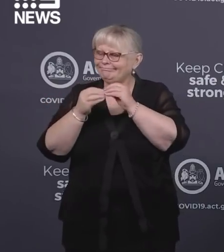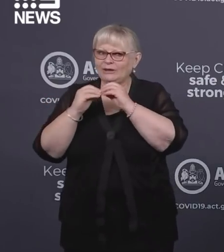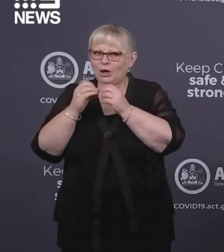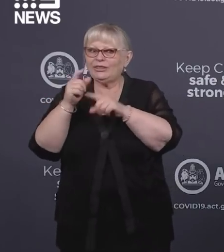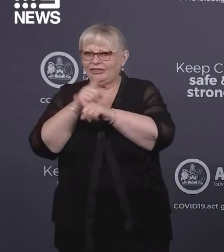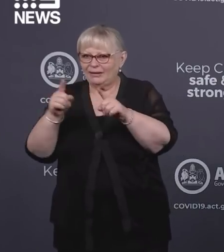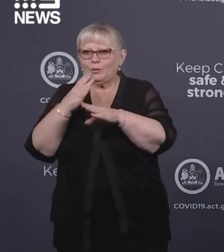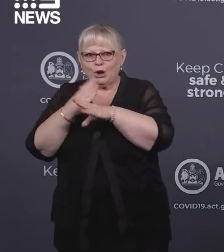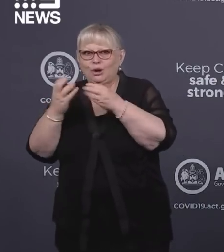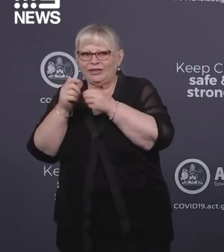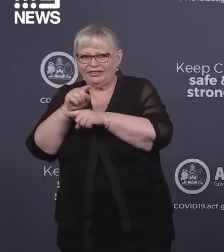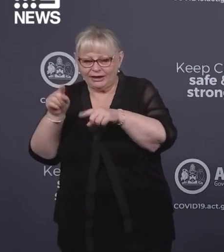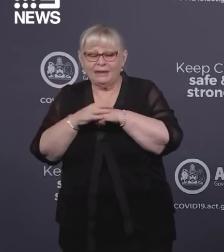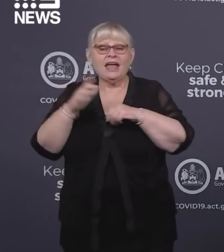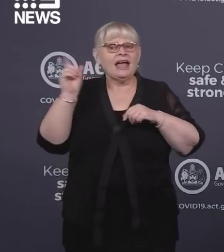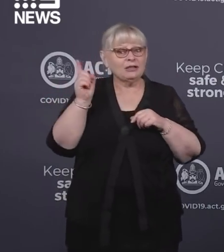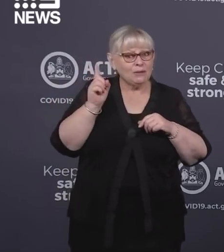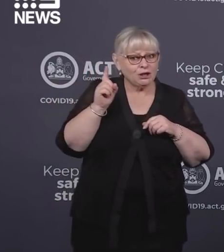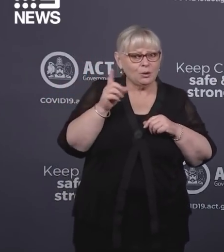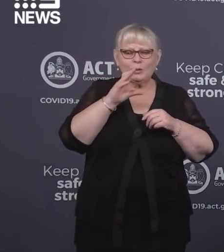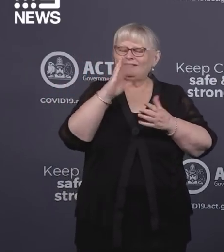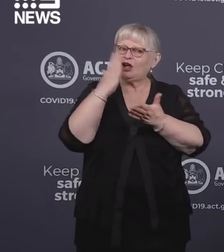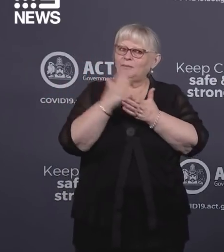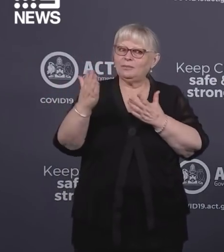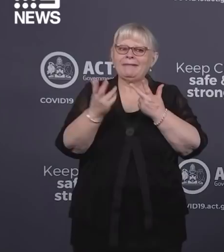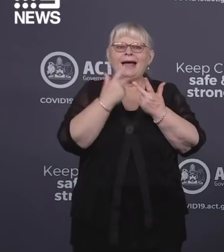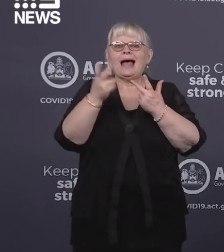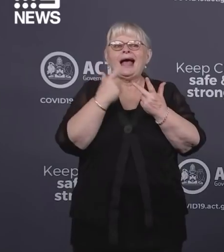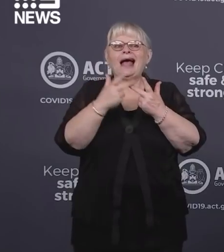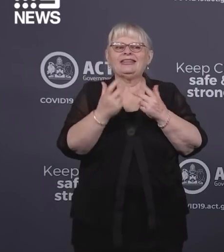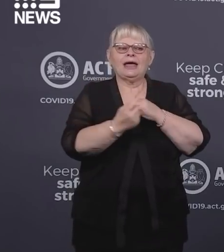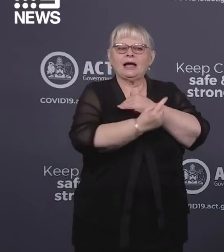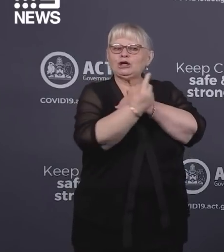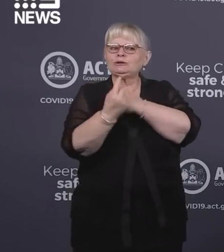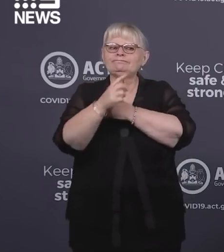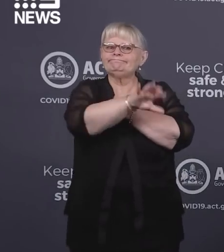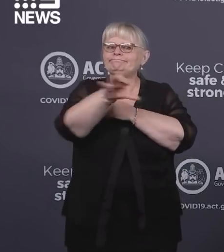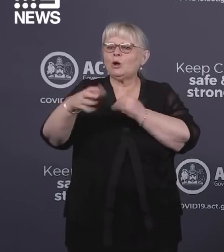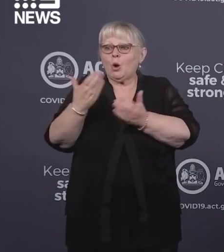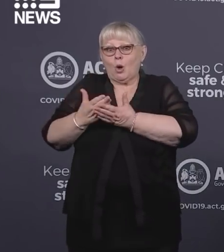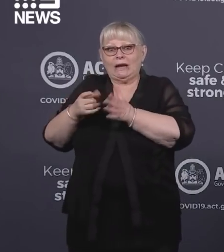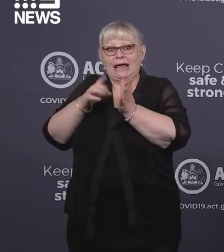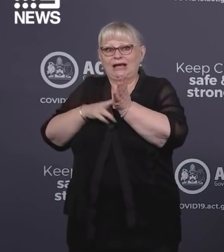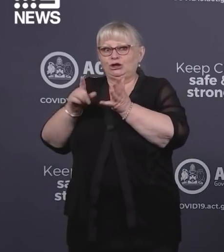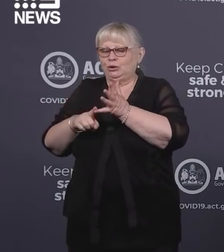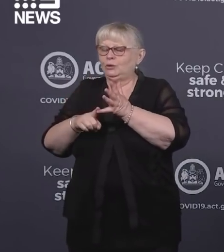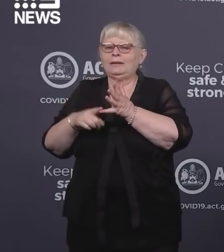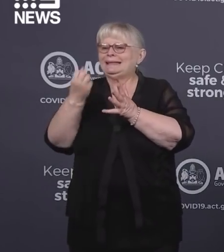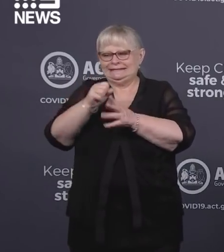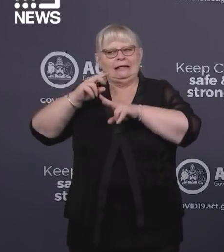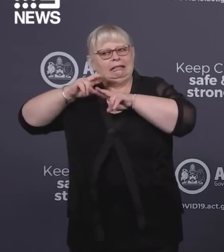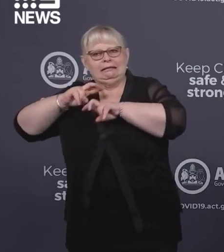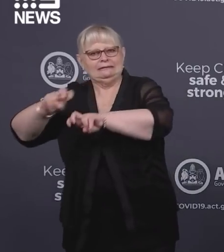to do so. At this stage, we have not confirmed any exposure sites on campus, but this continues to remain under